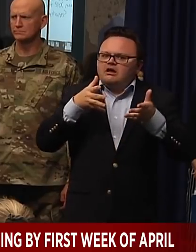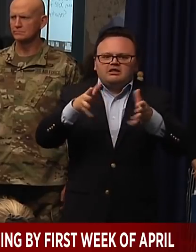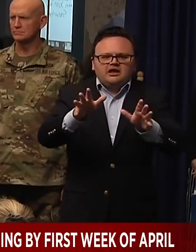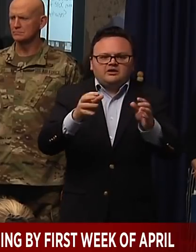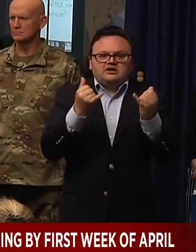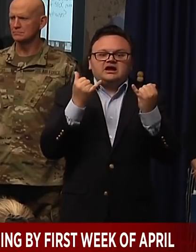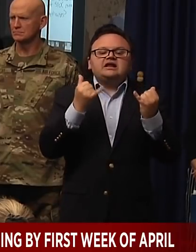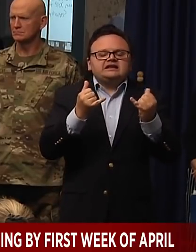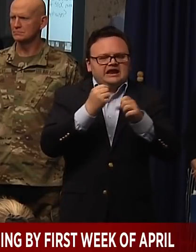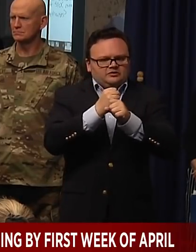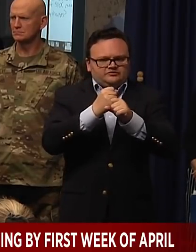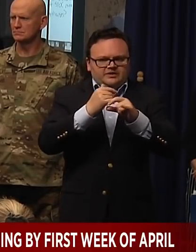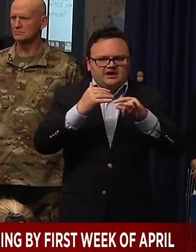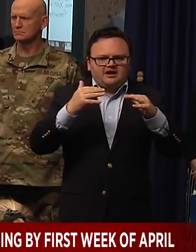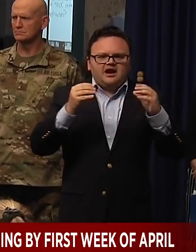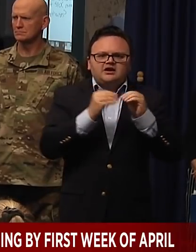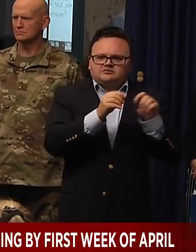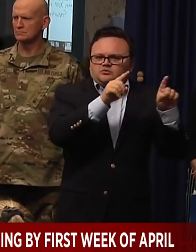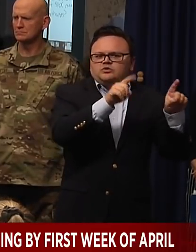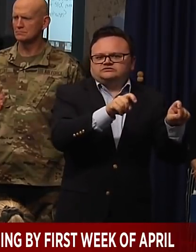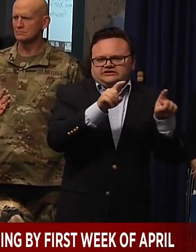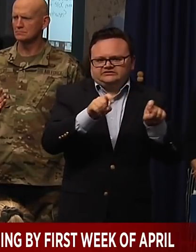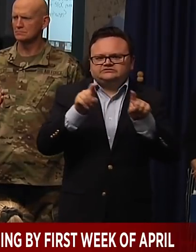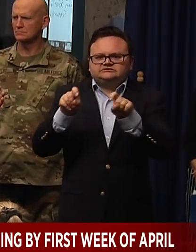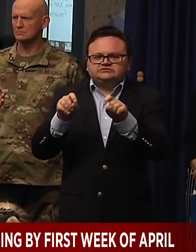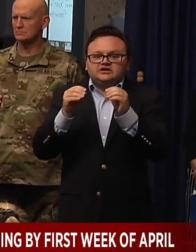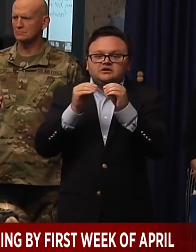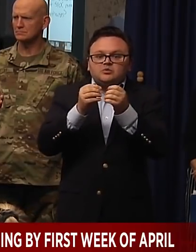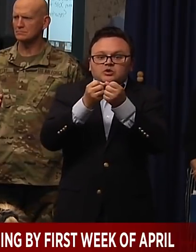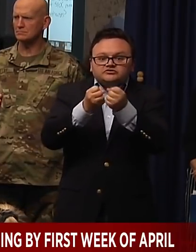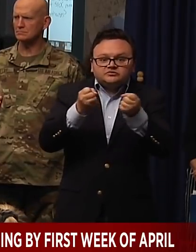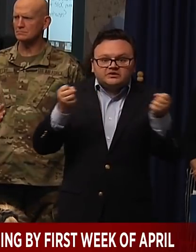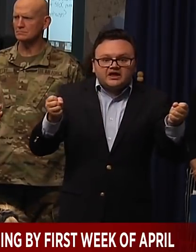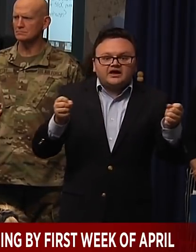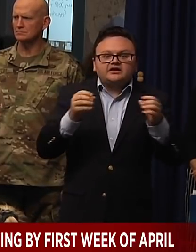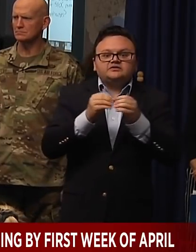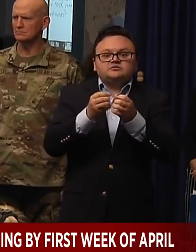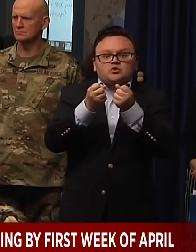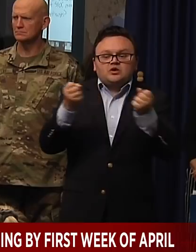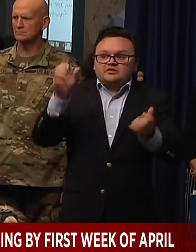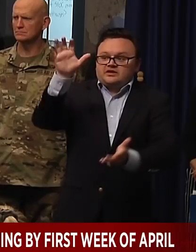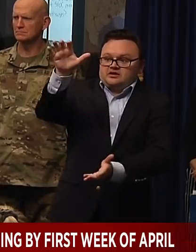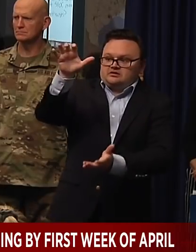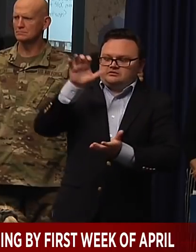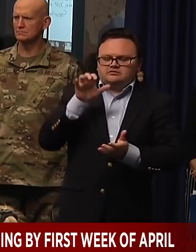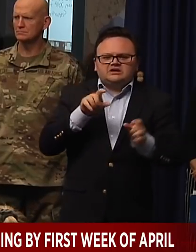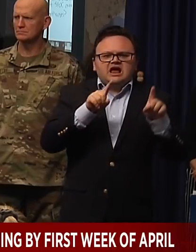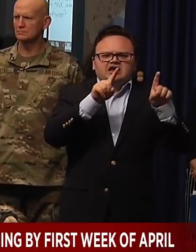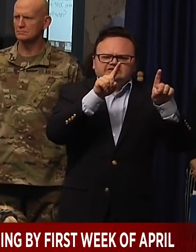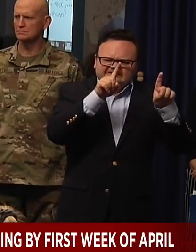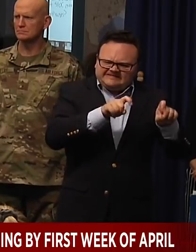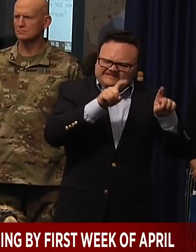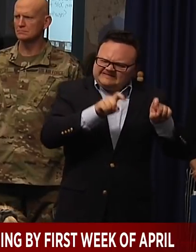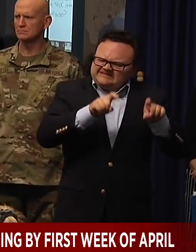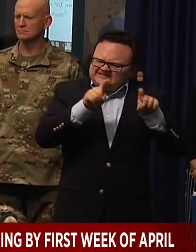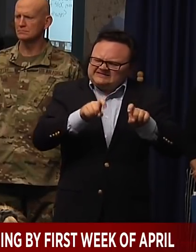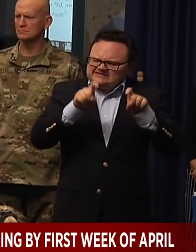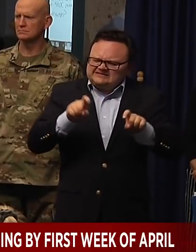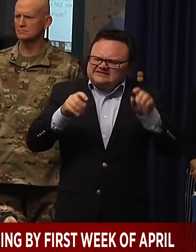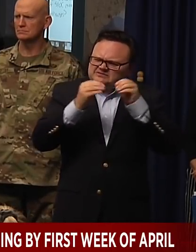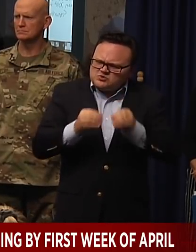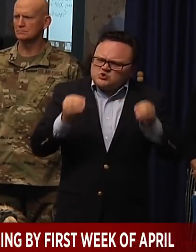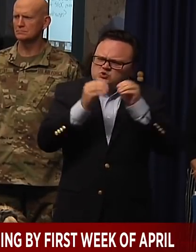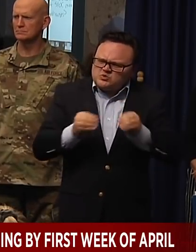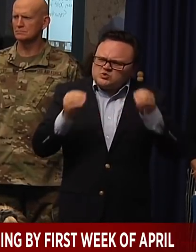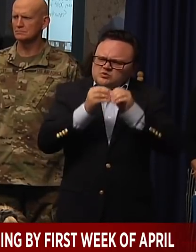as we get more supplies and continue to do that, we're going to be able to broaden it even more. And that's going to be a huge, huge help in terms